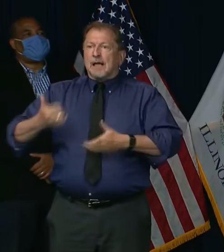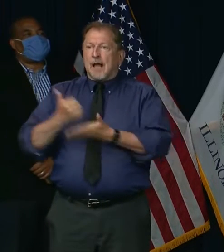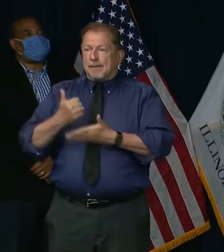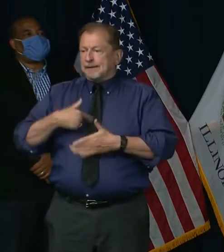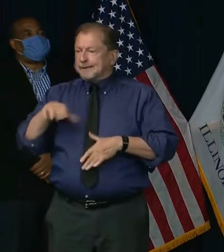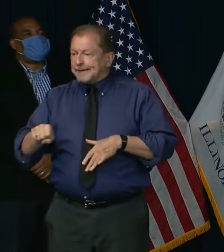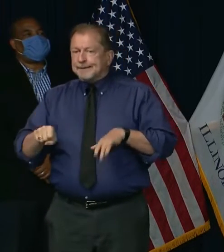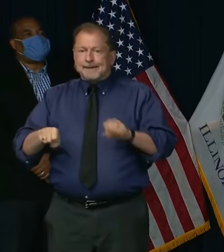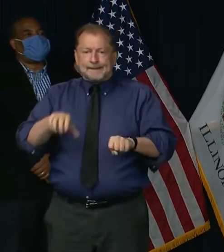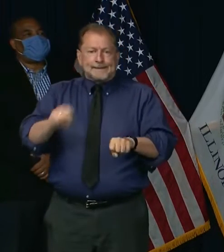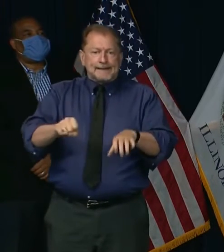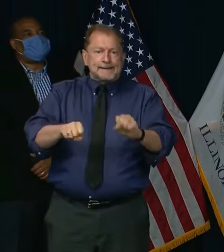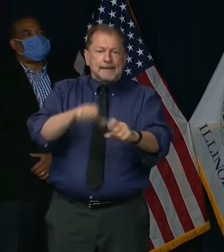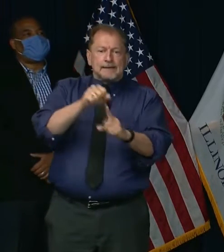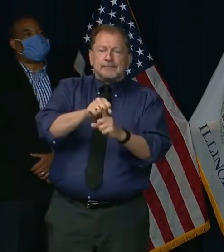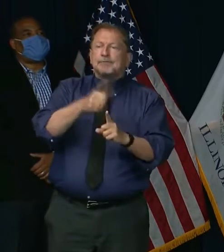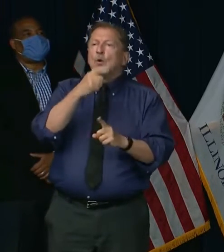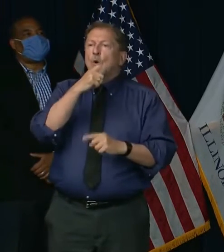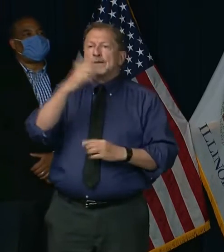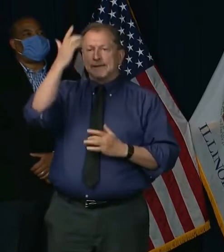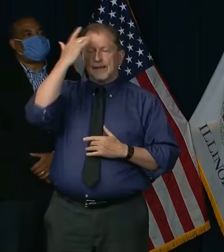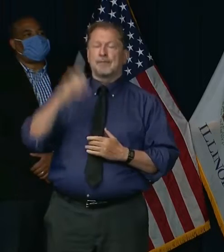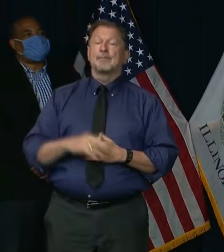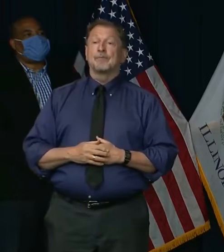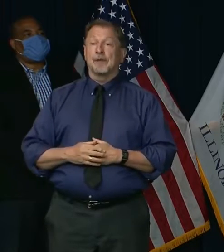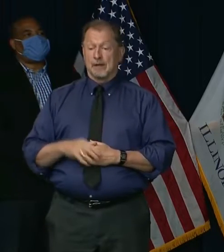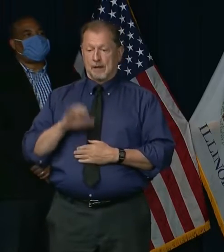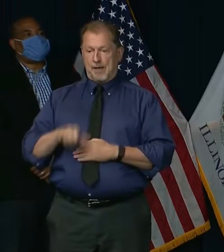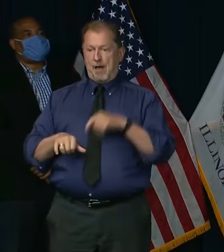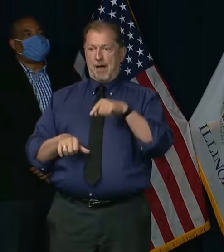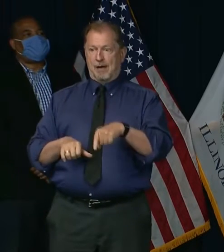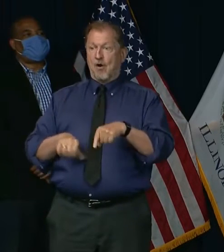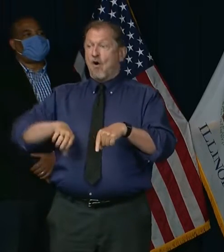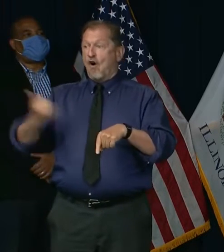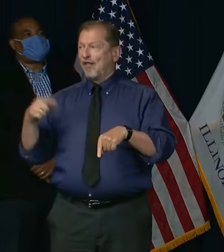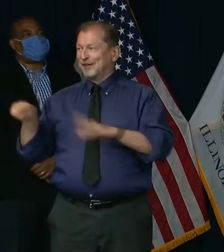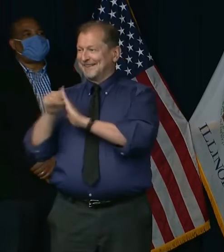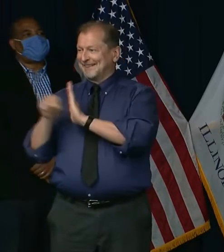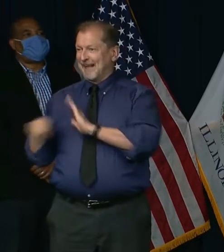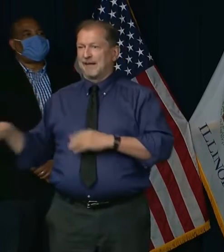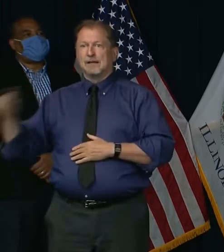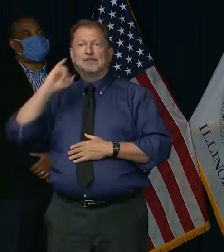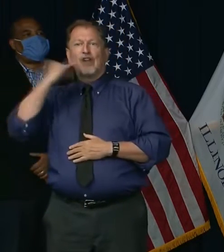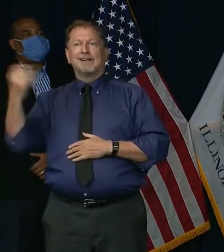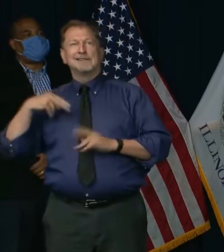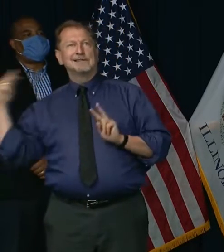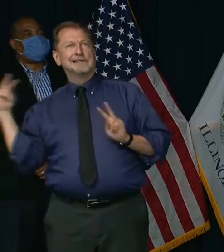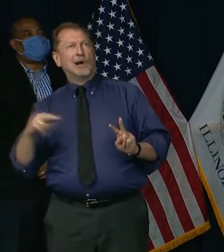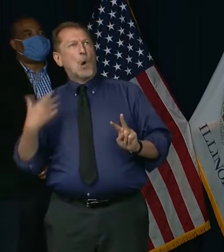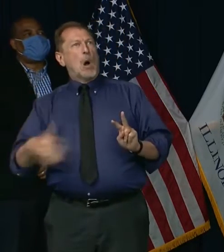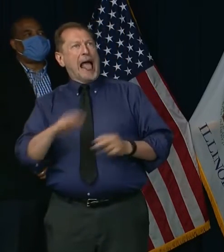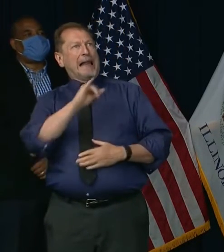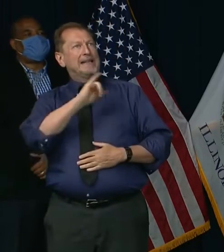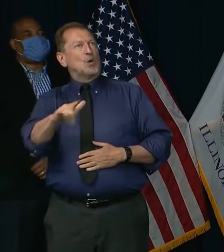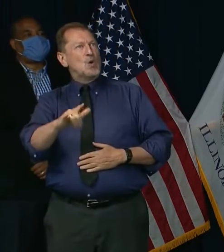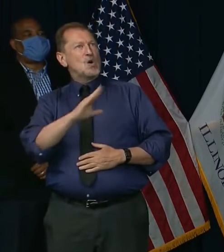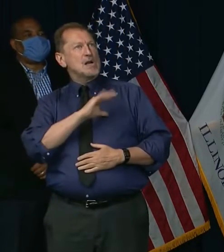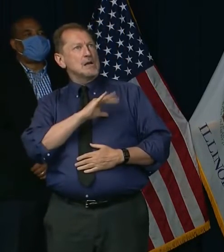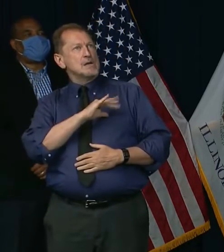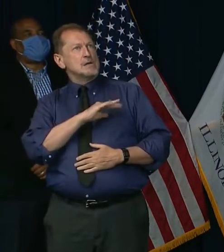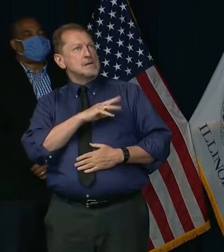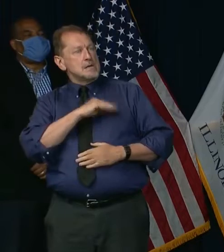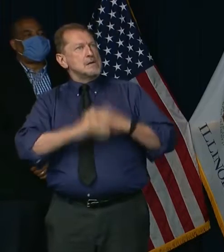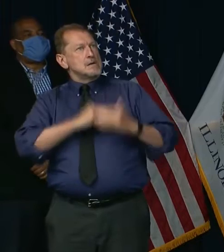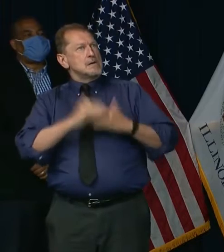a newly aggressive approach, one that makes our state a national leader in flexible testing to meet the demands of a